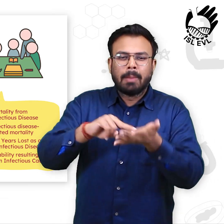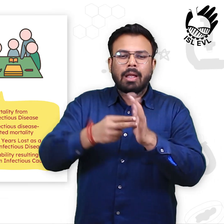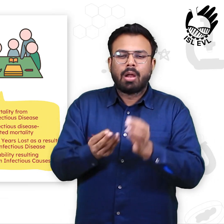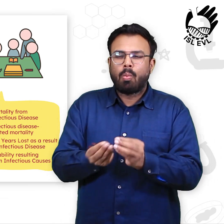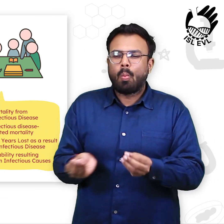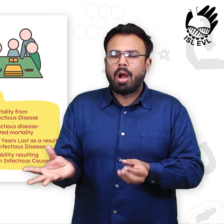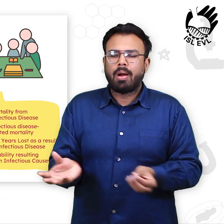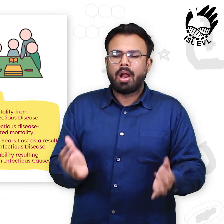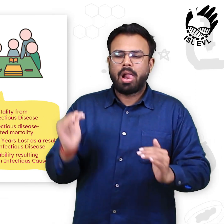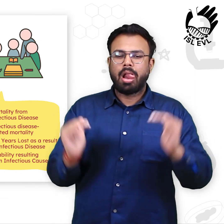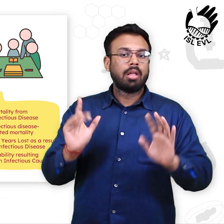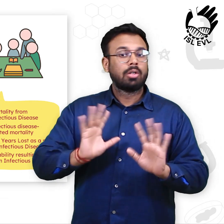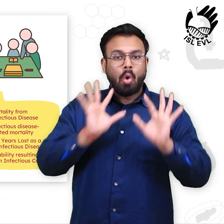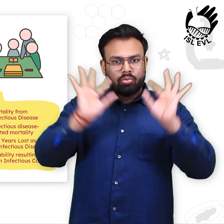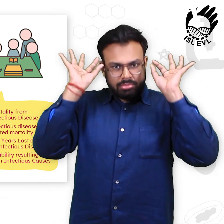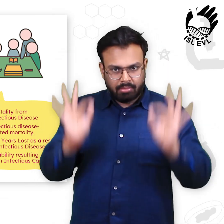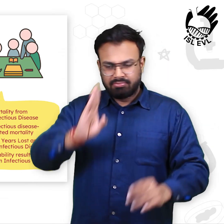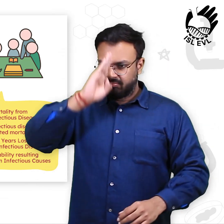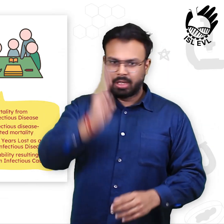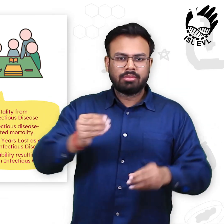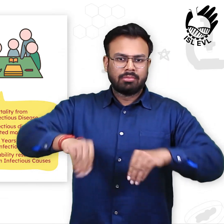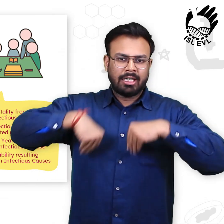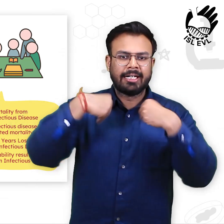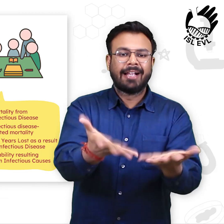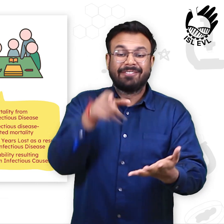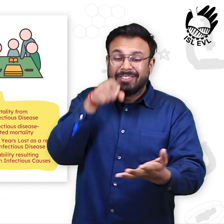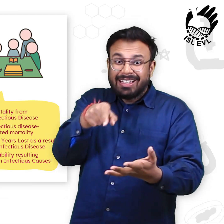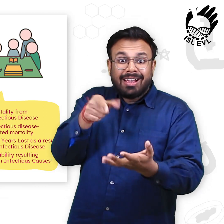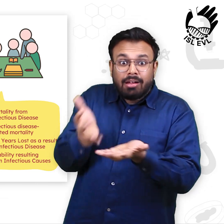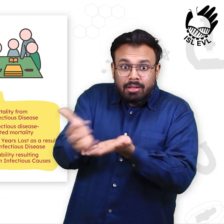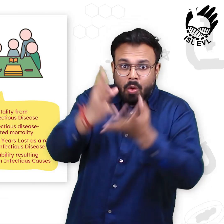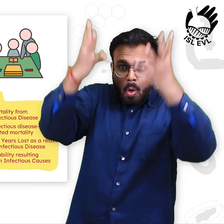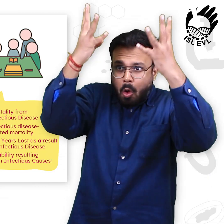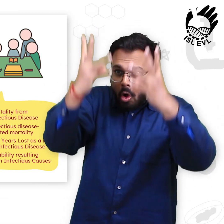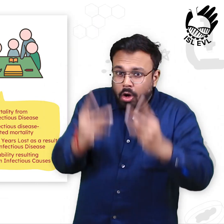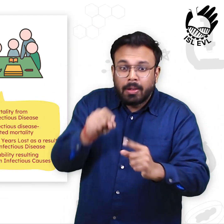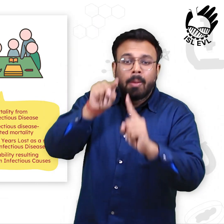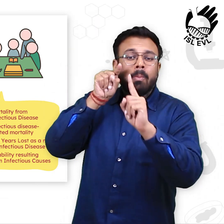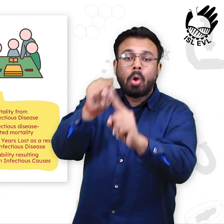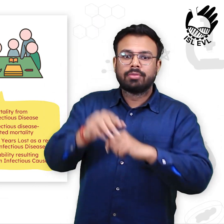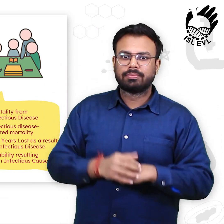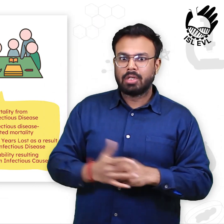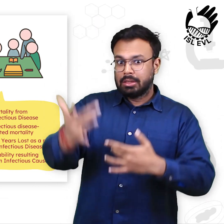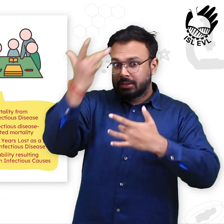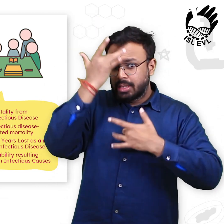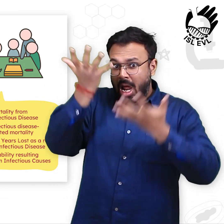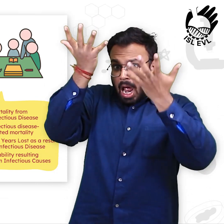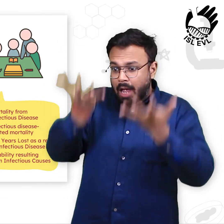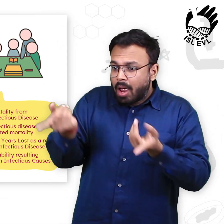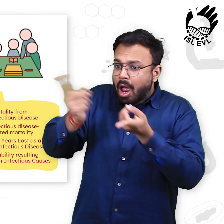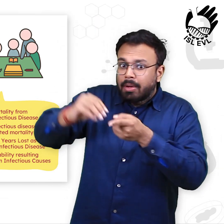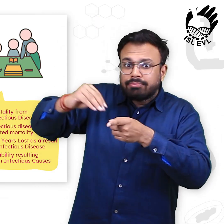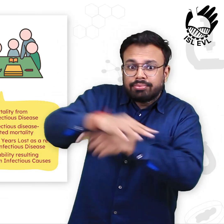mission was to provide the unbiased data on the amount of the